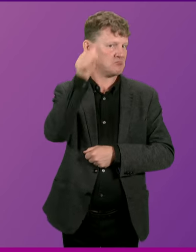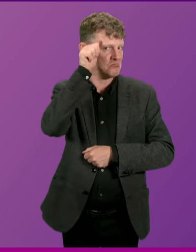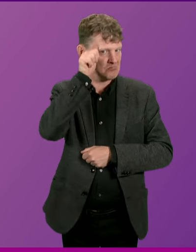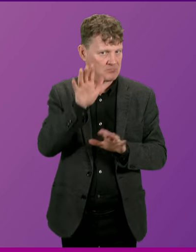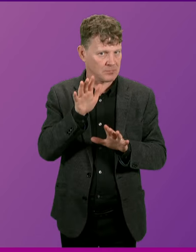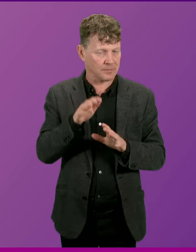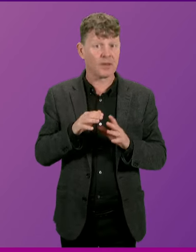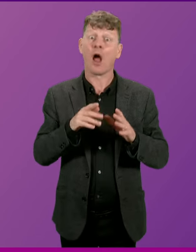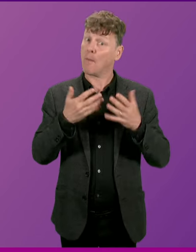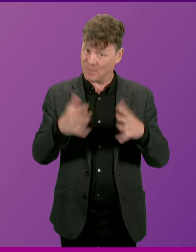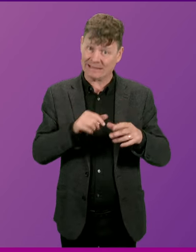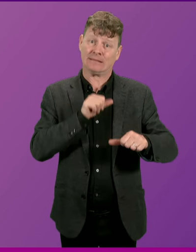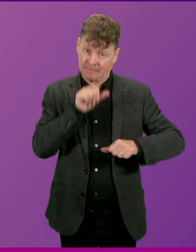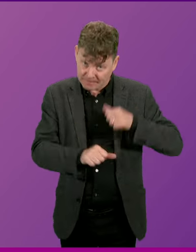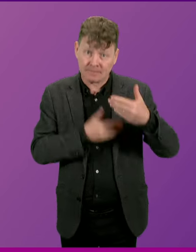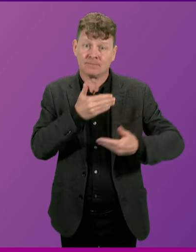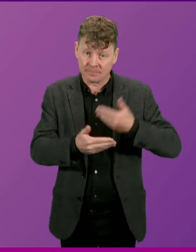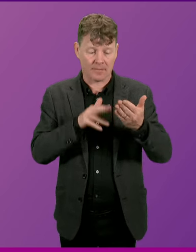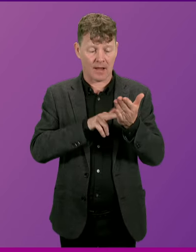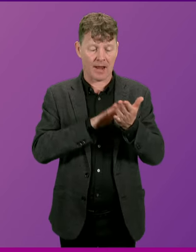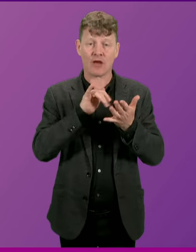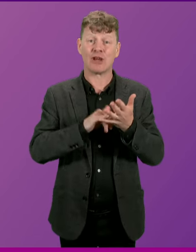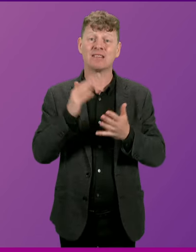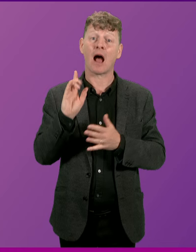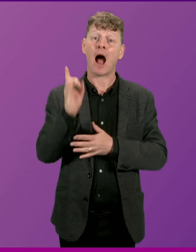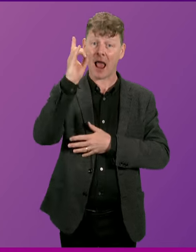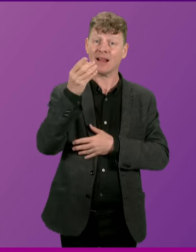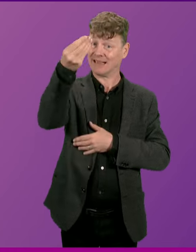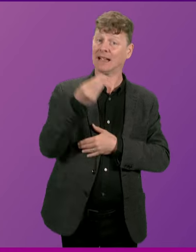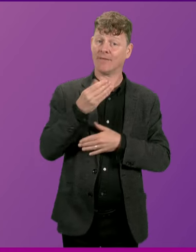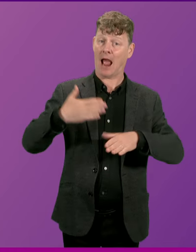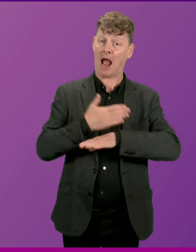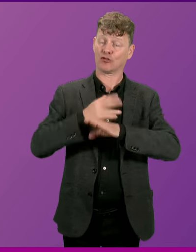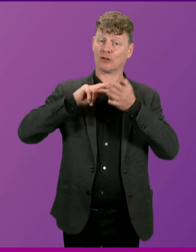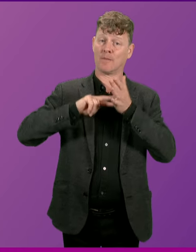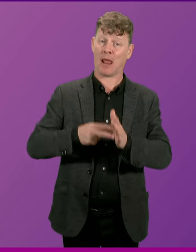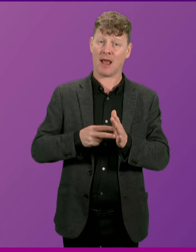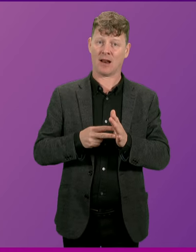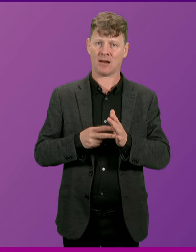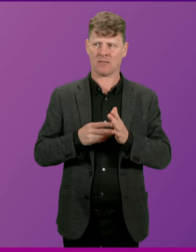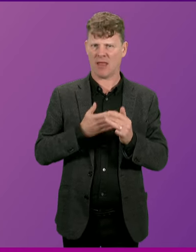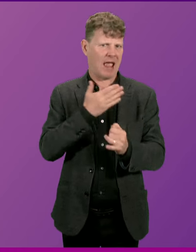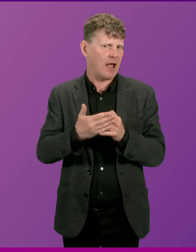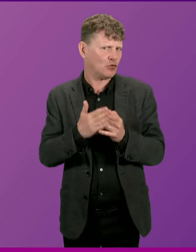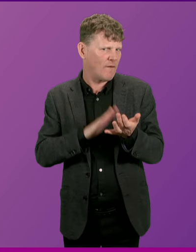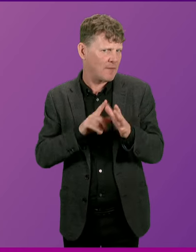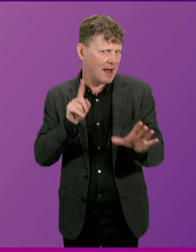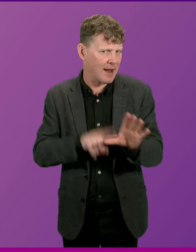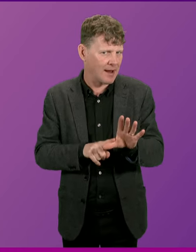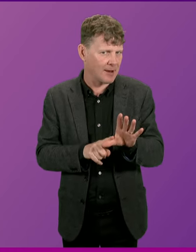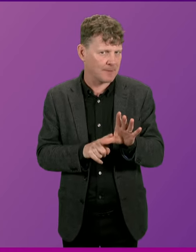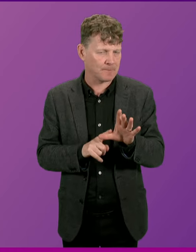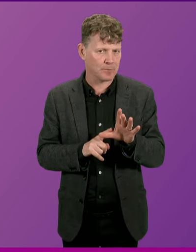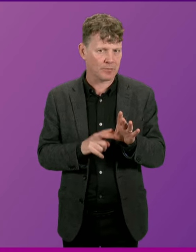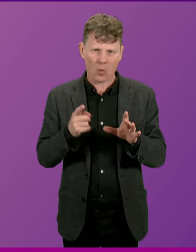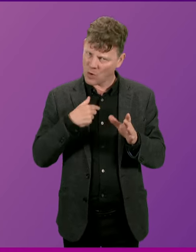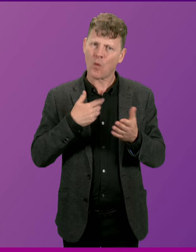work has happened. The NHS Highland submitted their action plan towards the end of May. And we are very clear with the